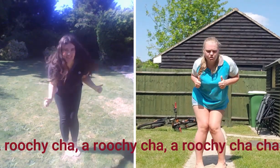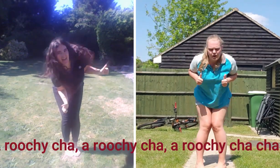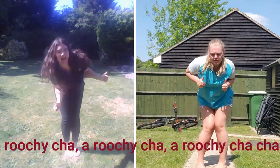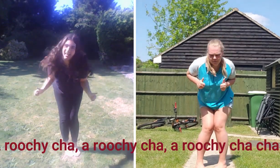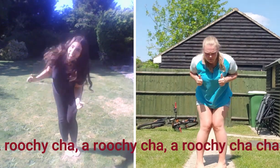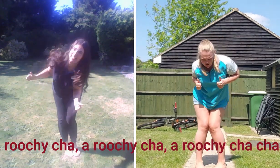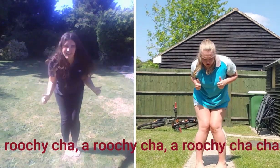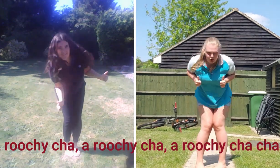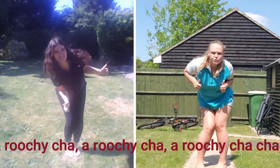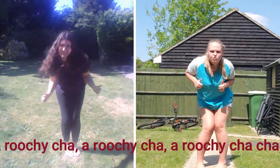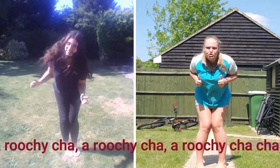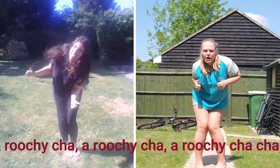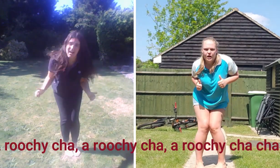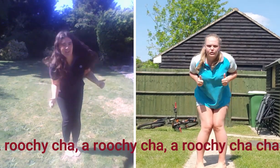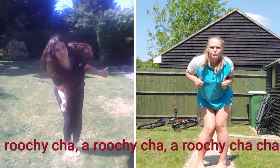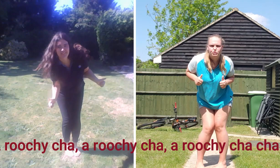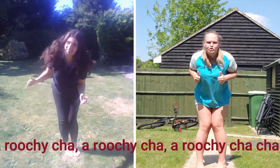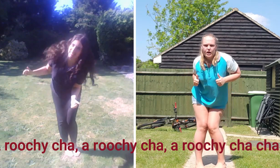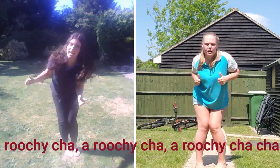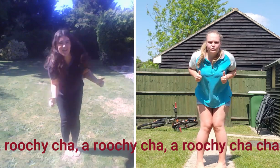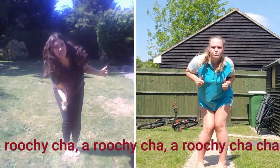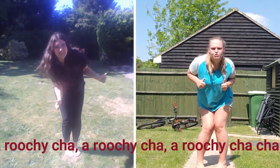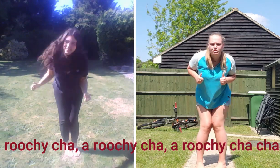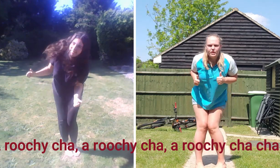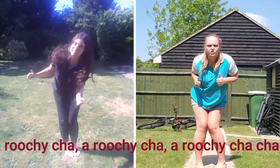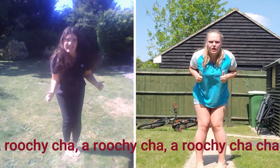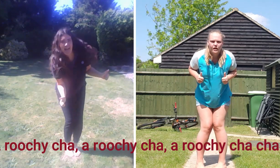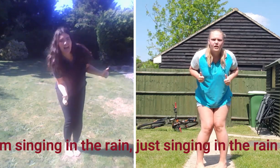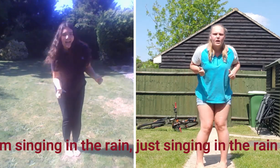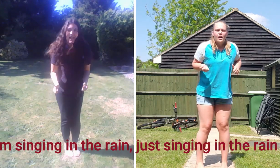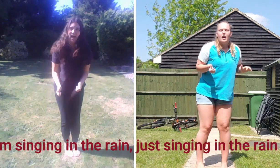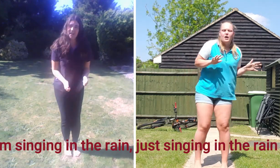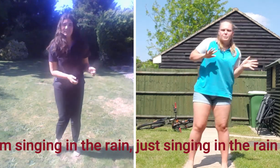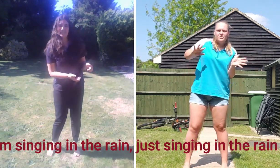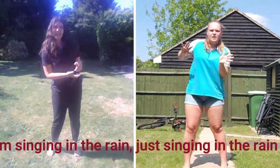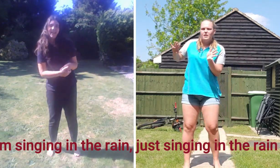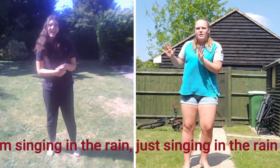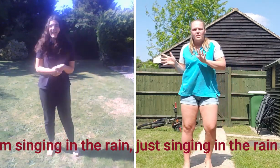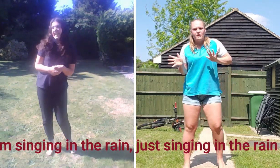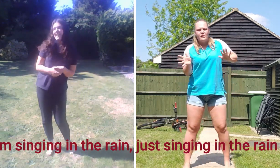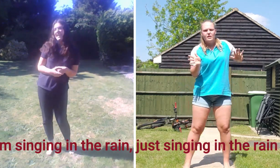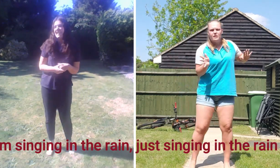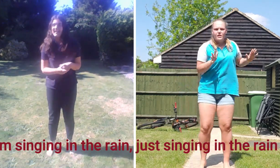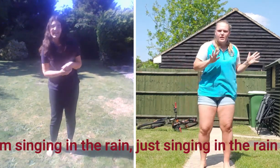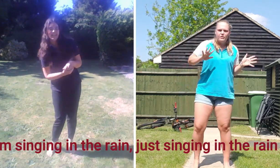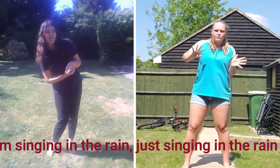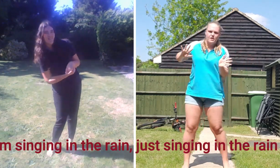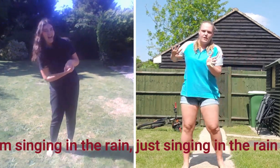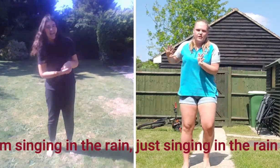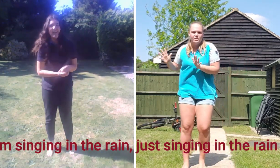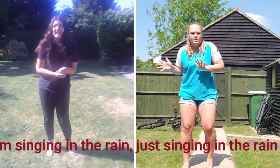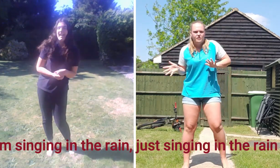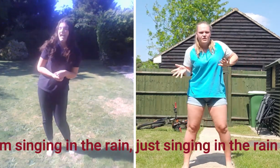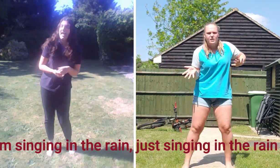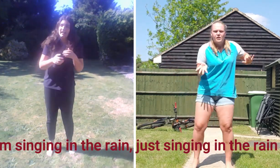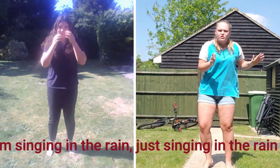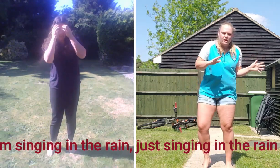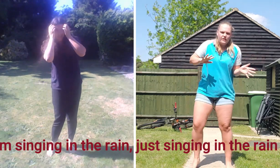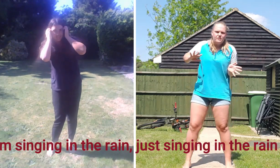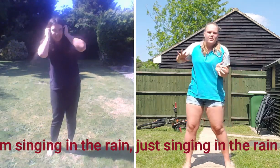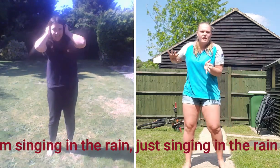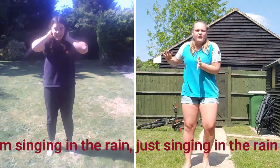Aroo-cha-cha. Aroo-cha-cha. Aroo-cha-cha-cha. I'm singing in the rain.